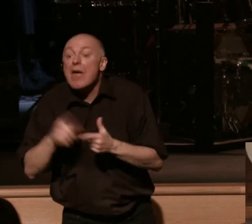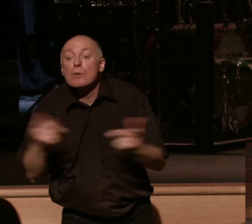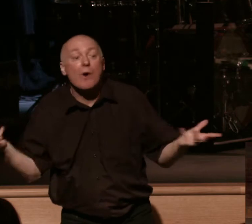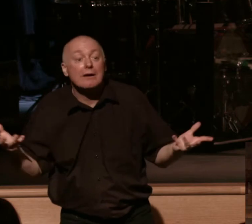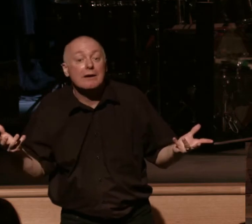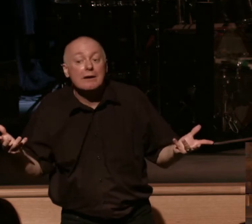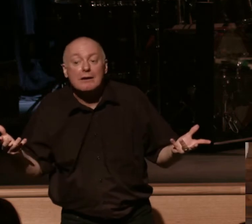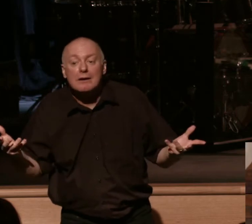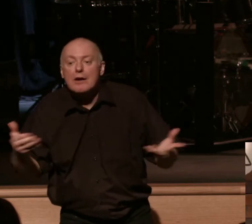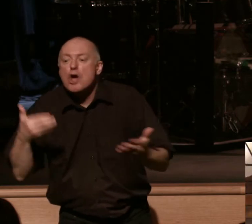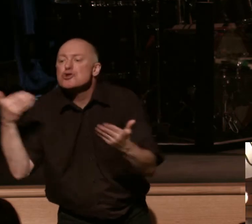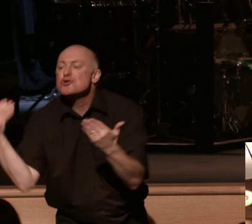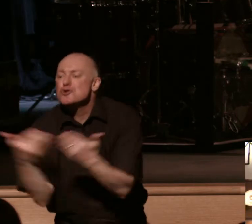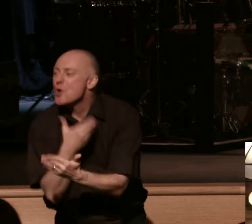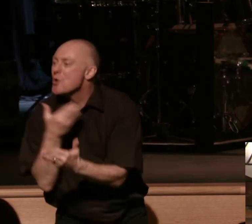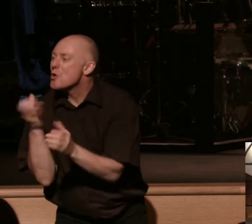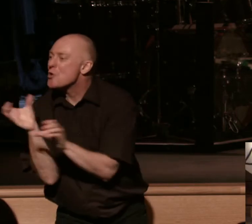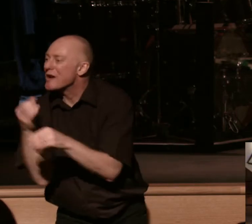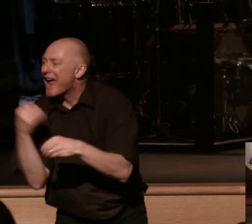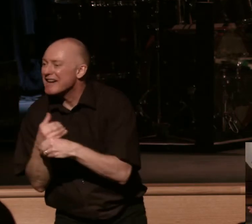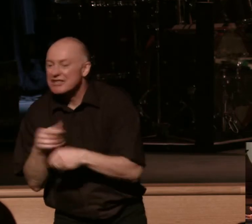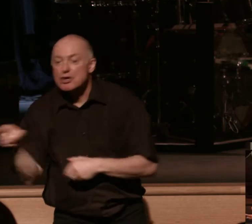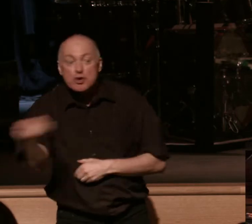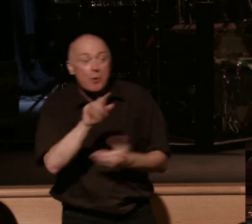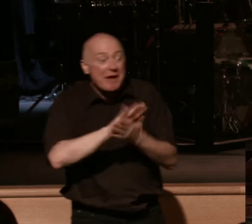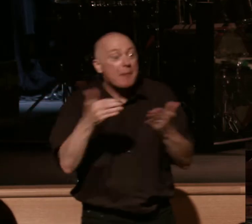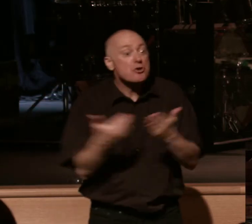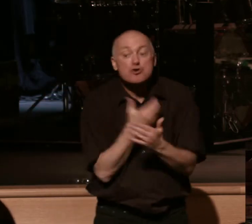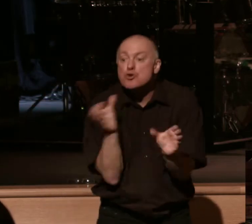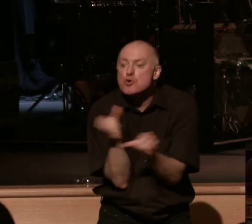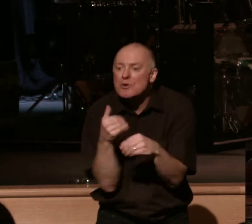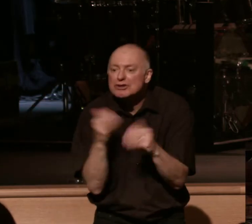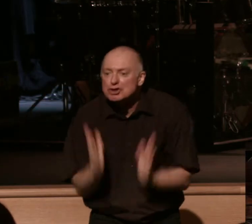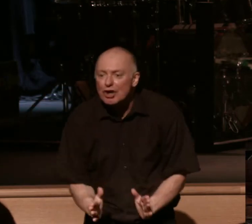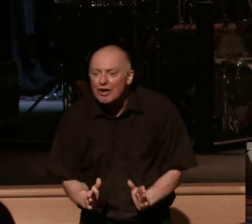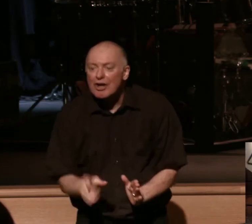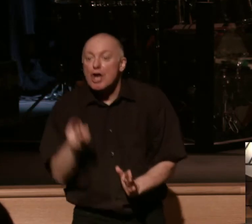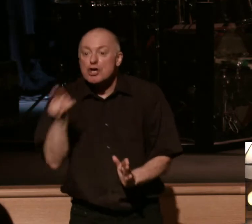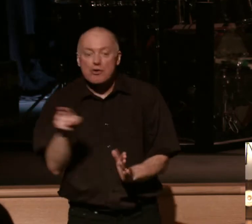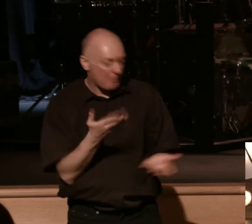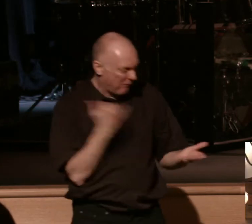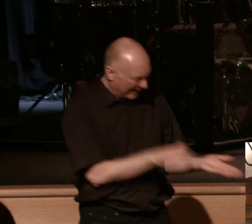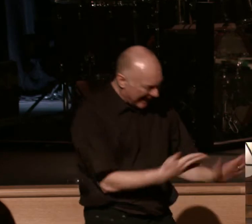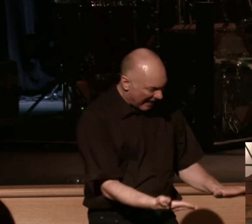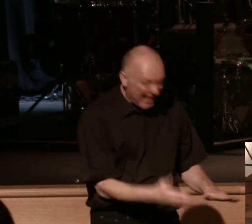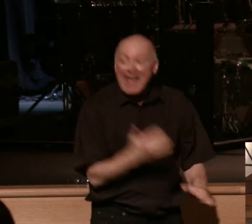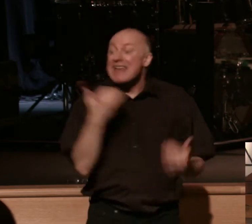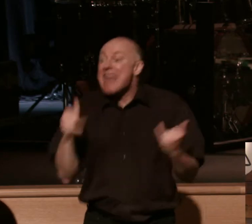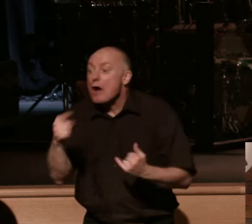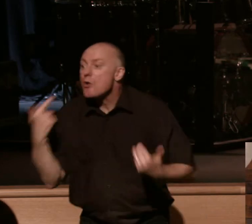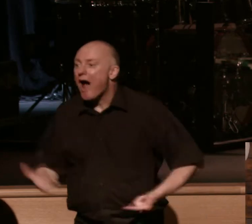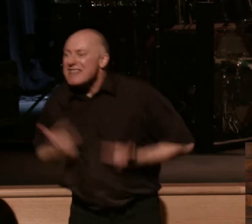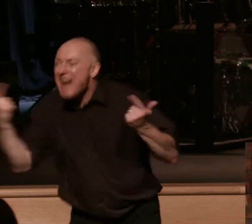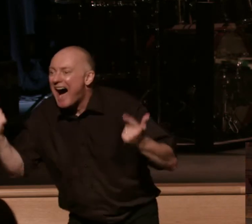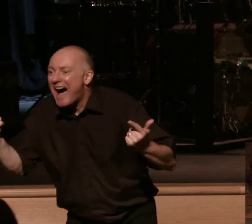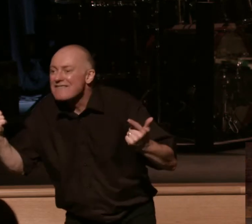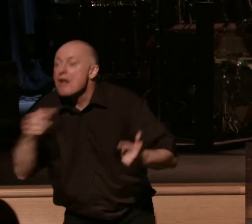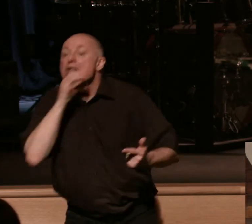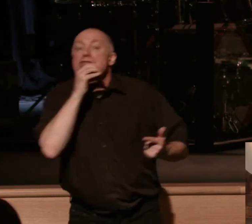new creation or a new creature. You literally are brought from death to life. It says, old has gone.